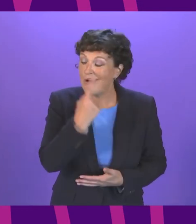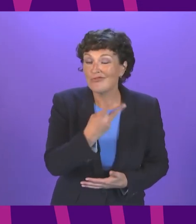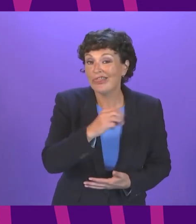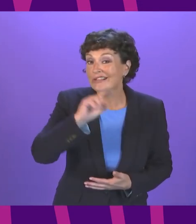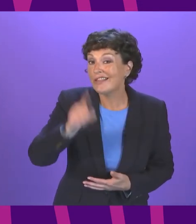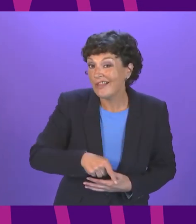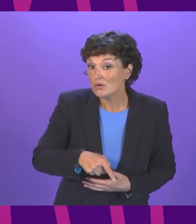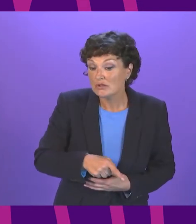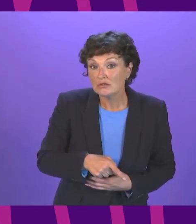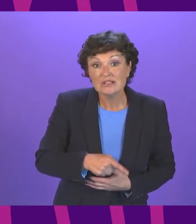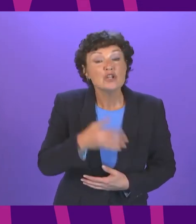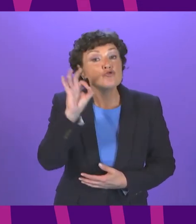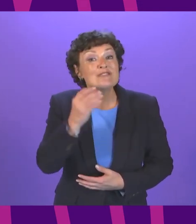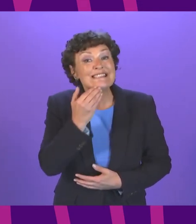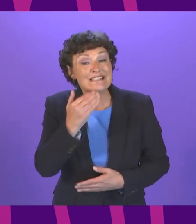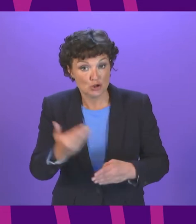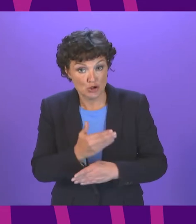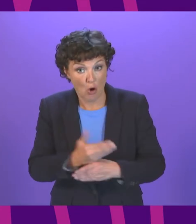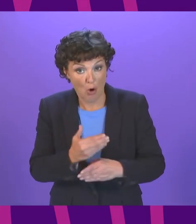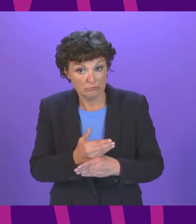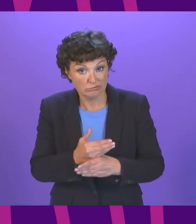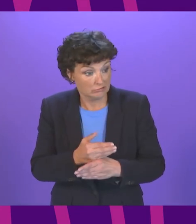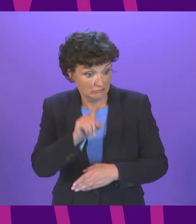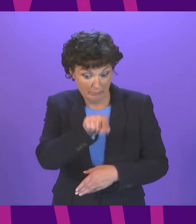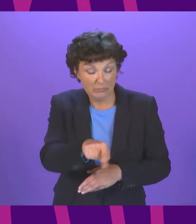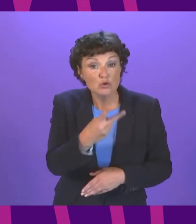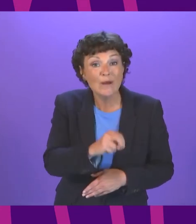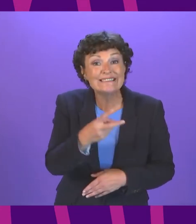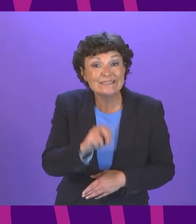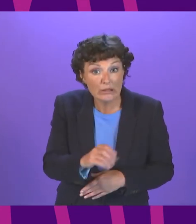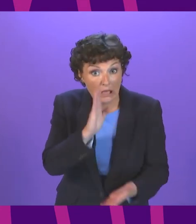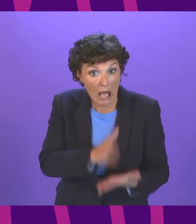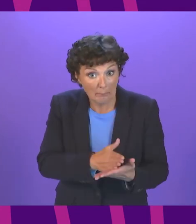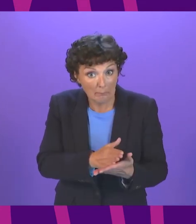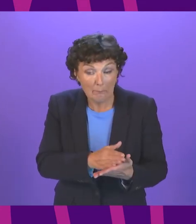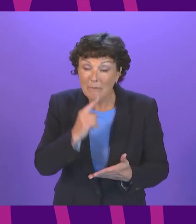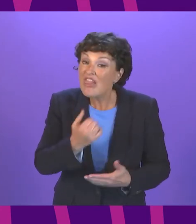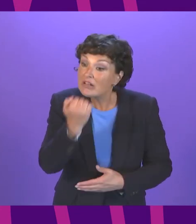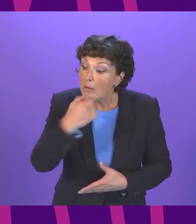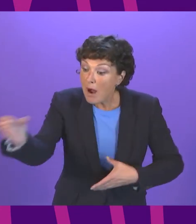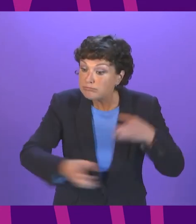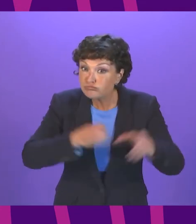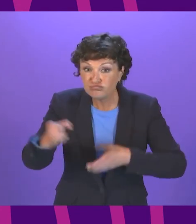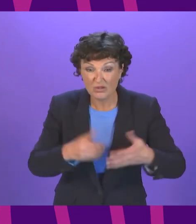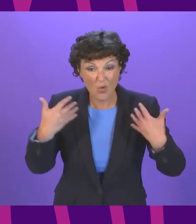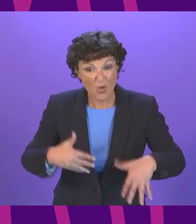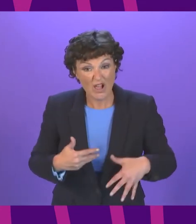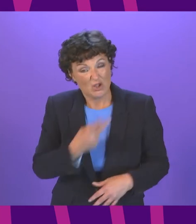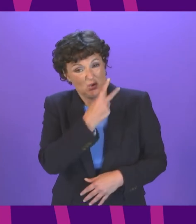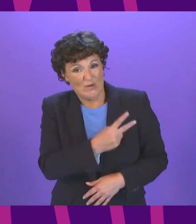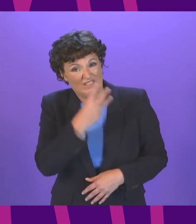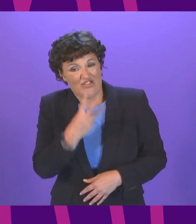a laudable aim to help tackle the climate emergency but instead the number of people directly employed has fallen to just over